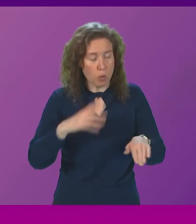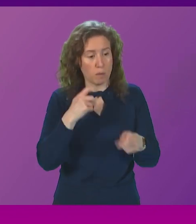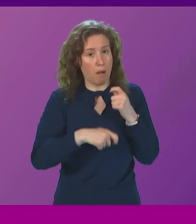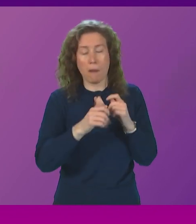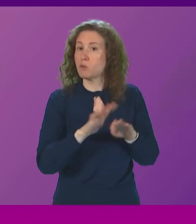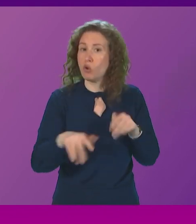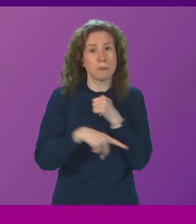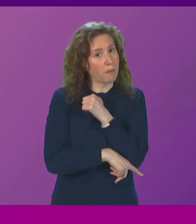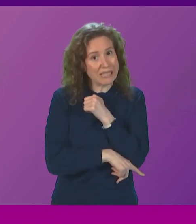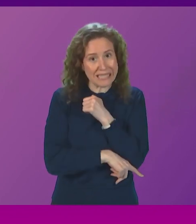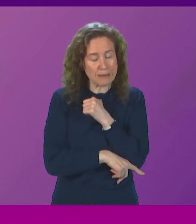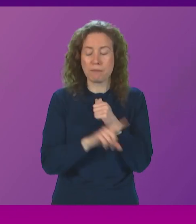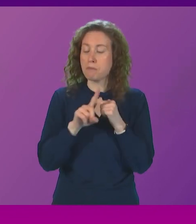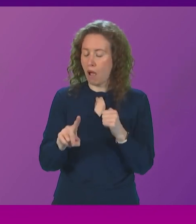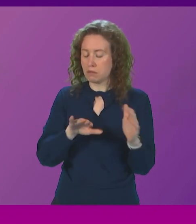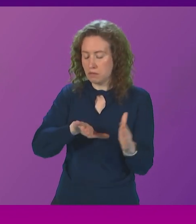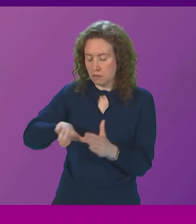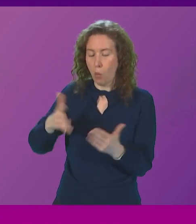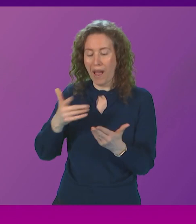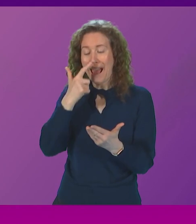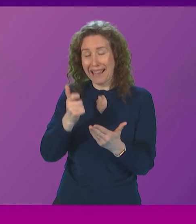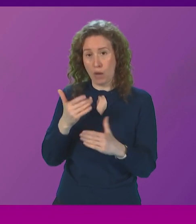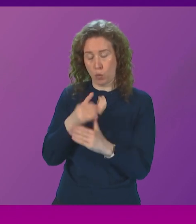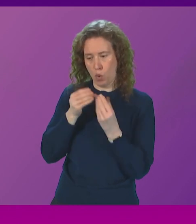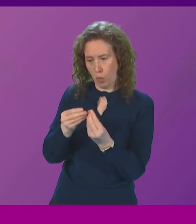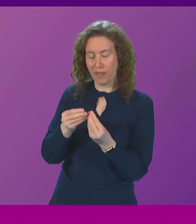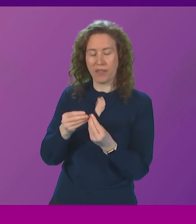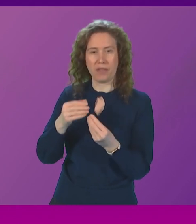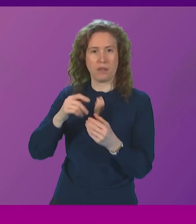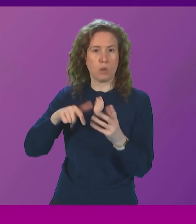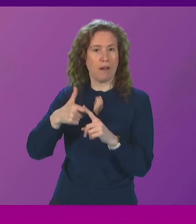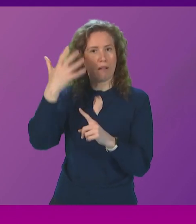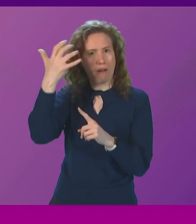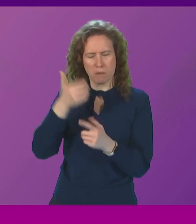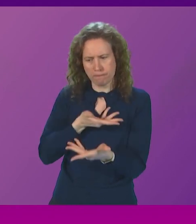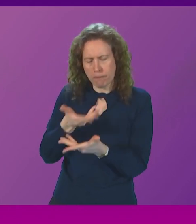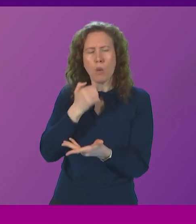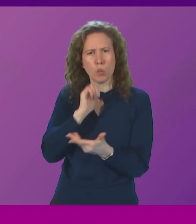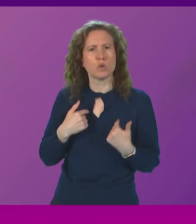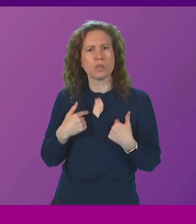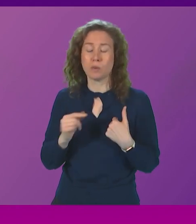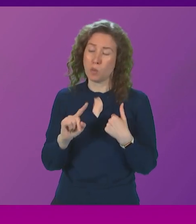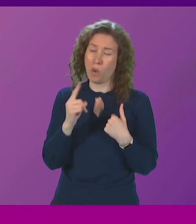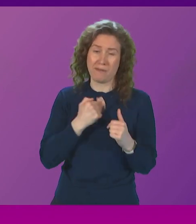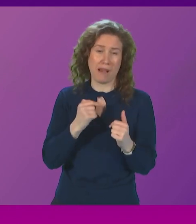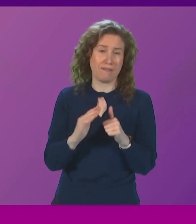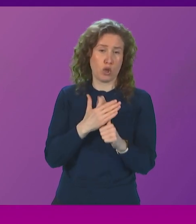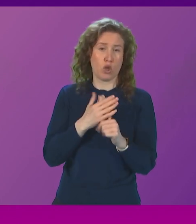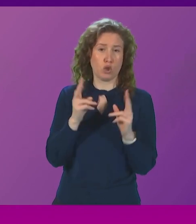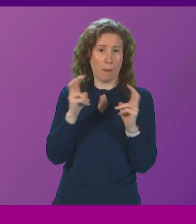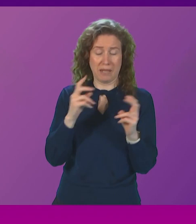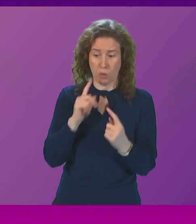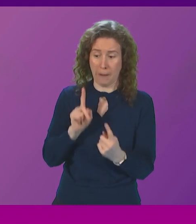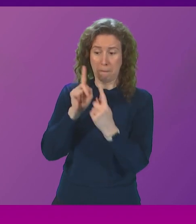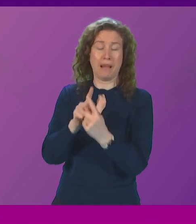but let me make it clear where I can work constructively with the UK government on reducing poverty I will do so it was one of the first topics that I raised in my